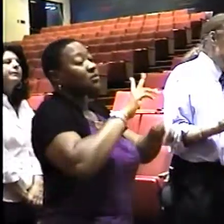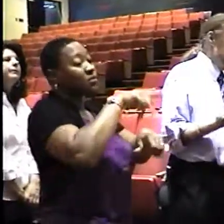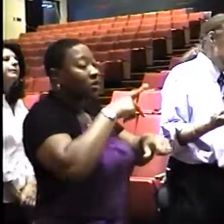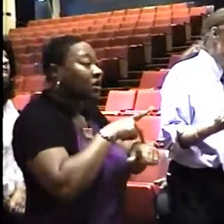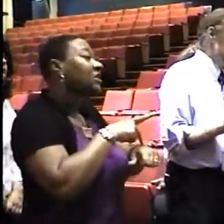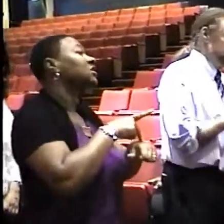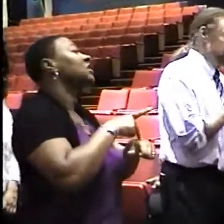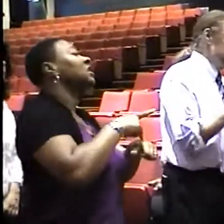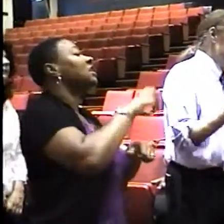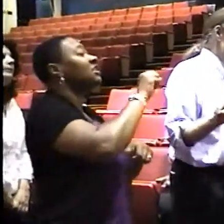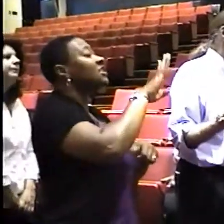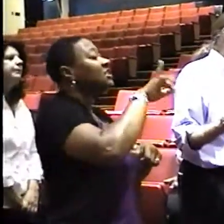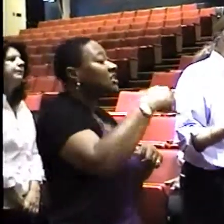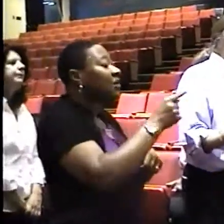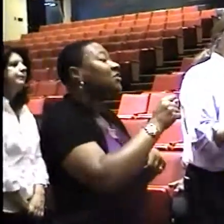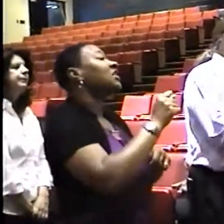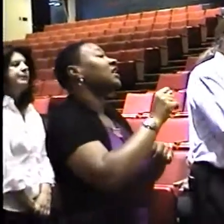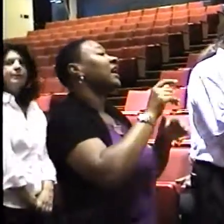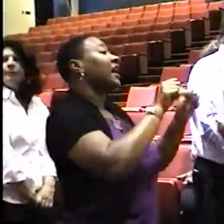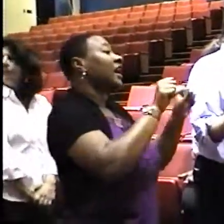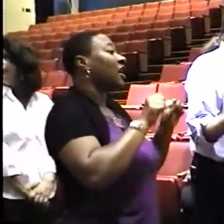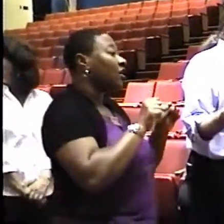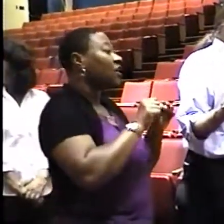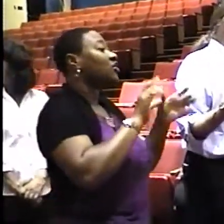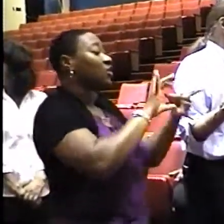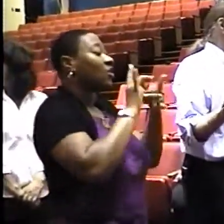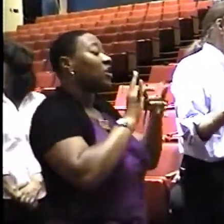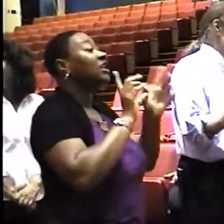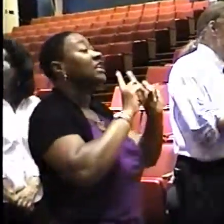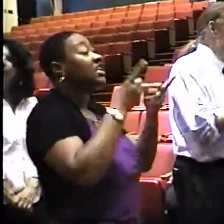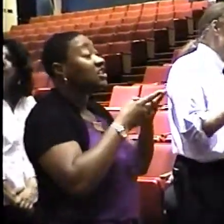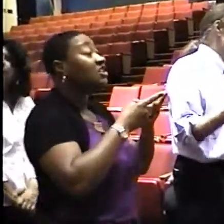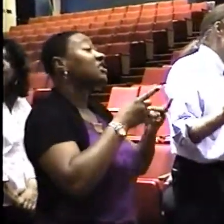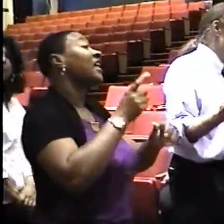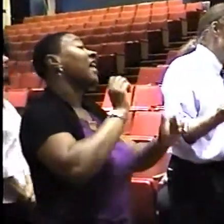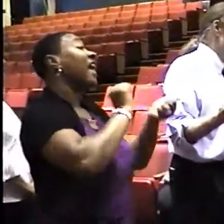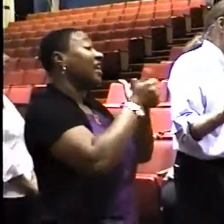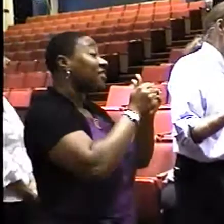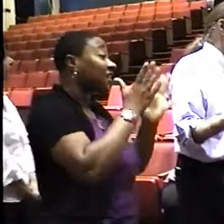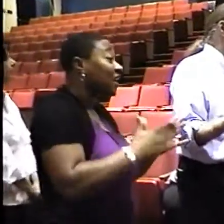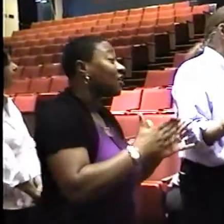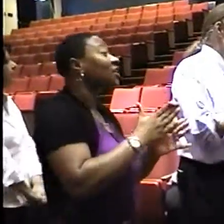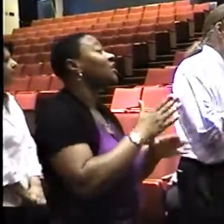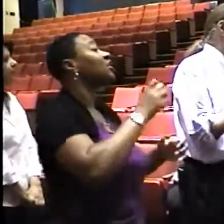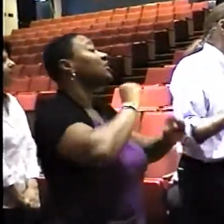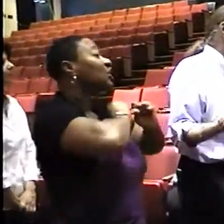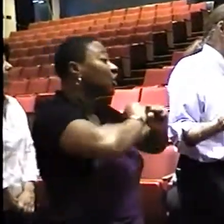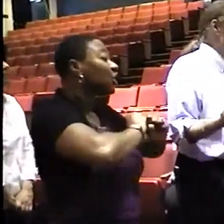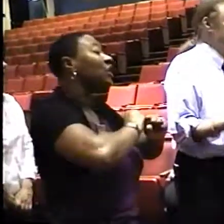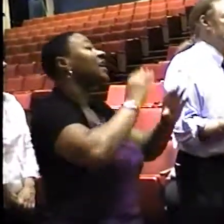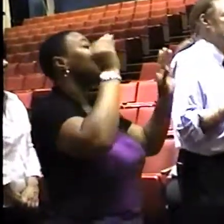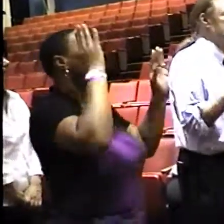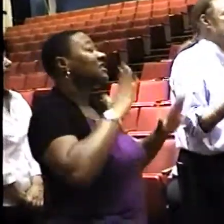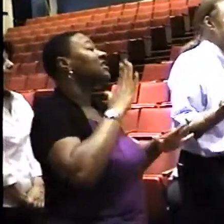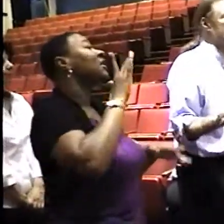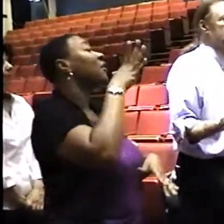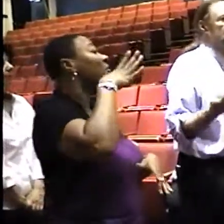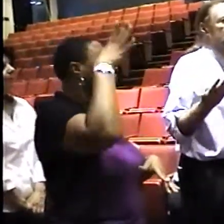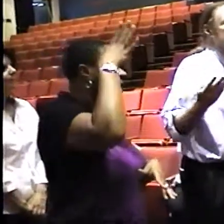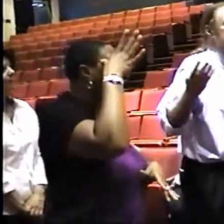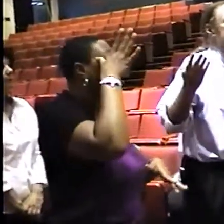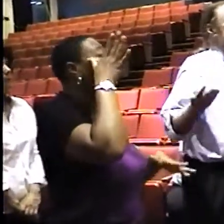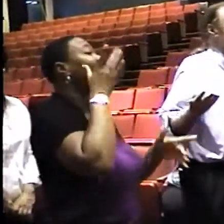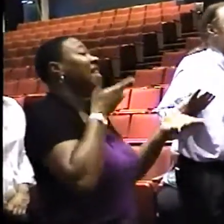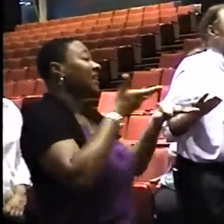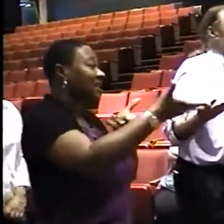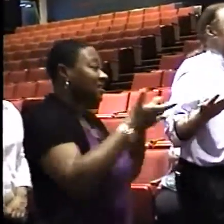subject area coordinators, and supervisors, the district athletic director, security and attendance staff, parent community liaison, etc. In